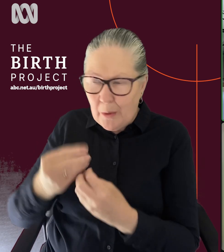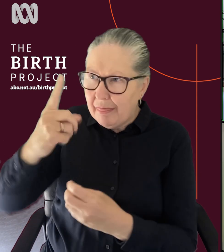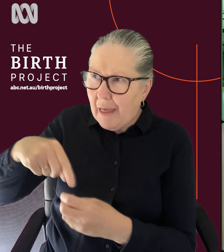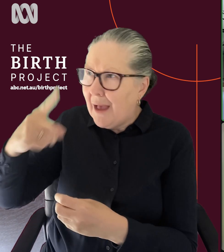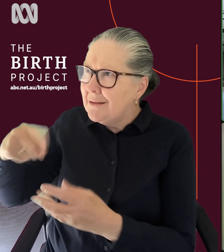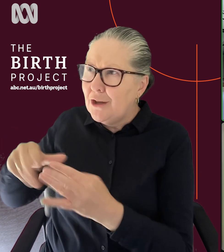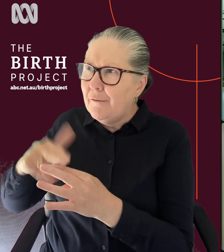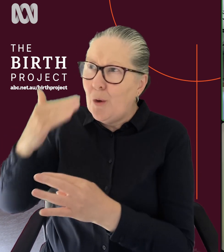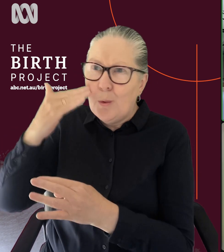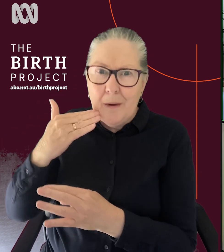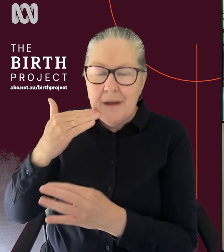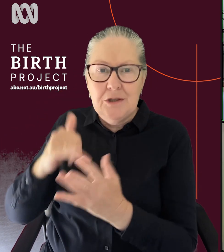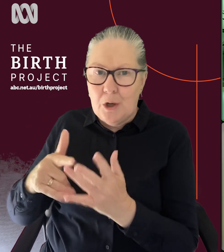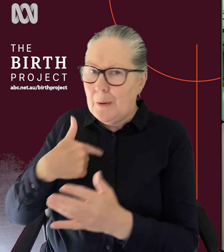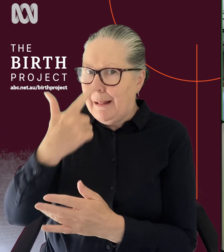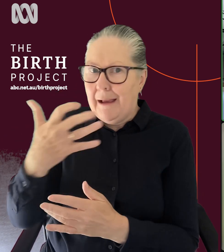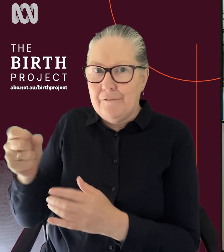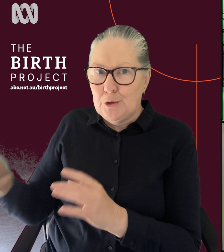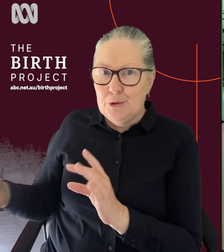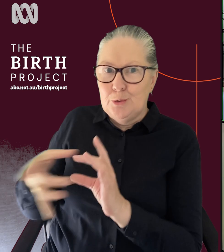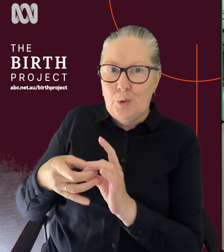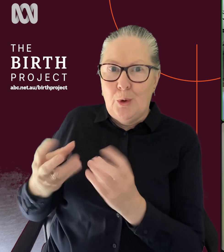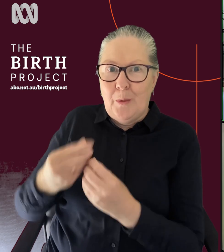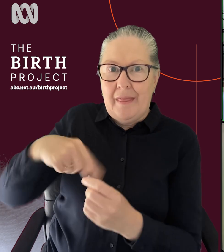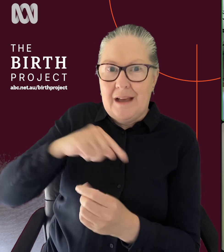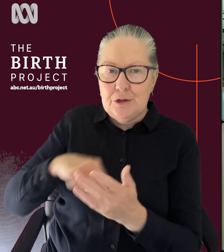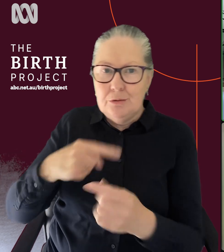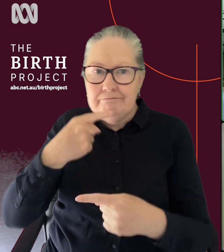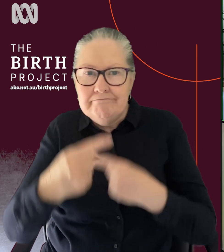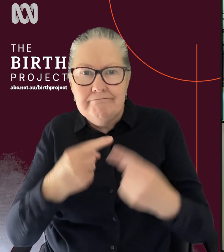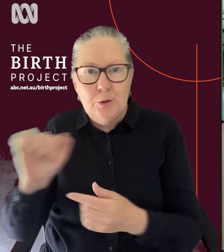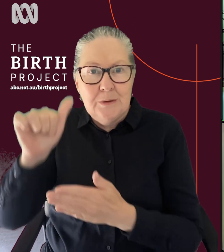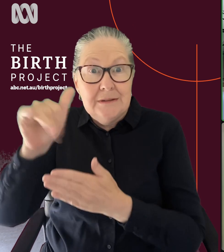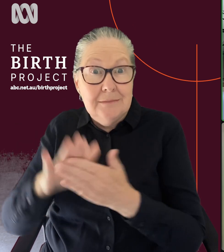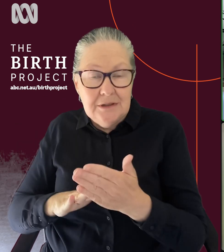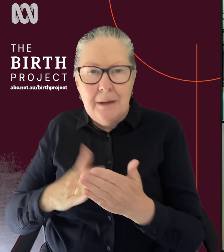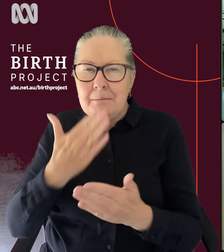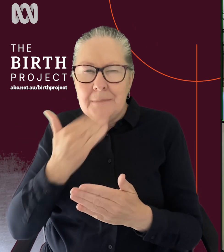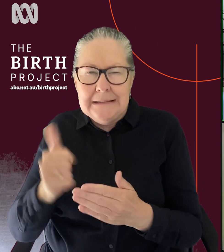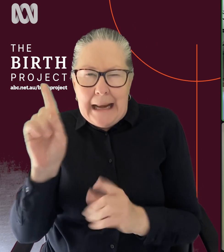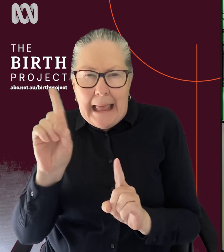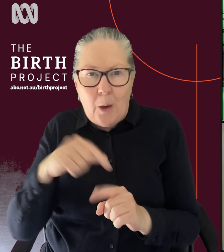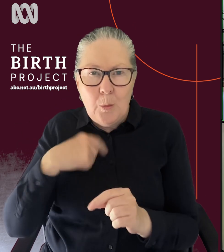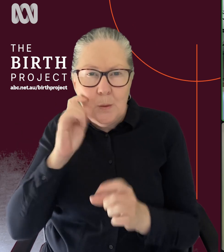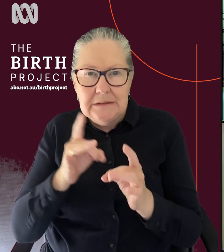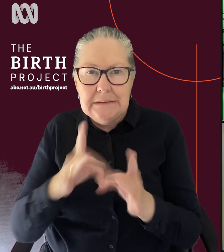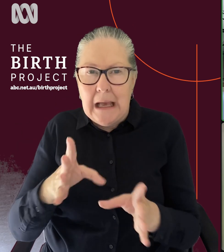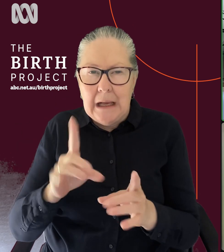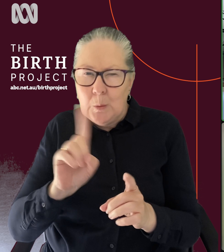we're very lucky to have you here to share some of those experiences with us. So let's get into the nitty gritty of some of these questions that our